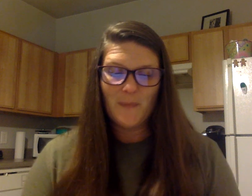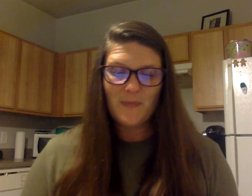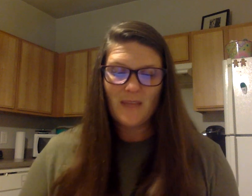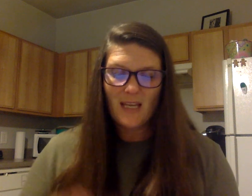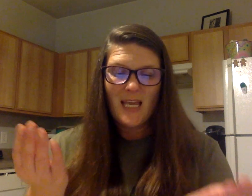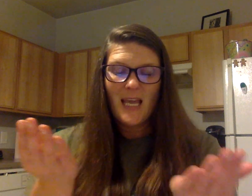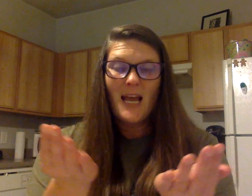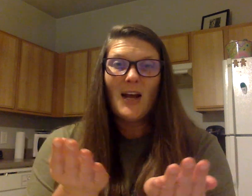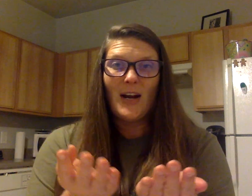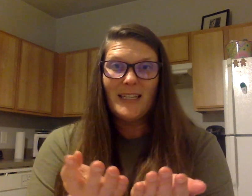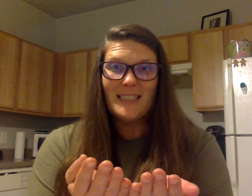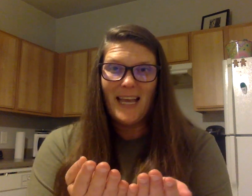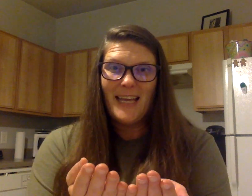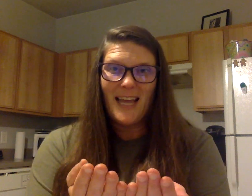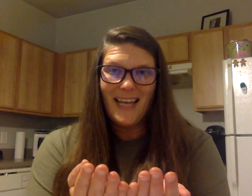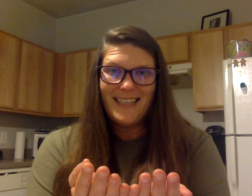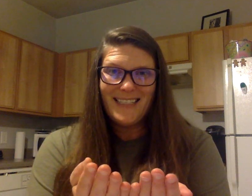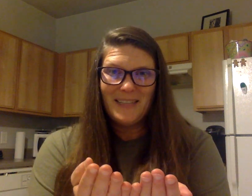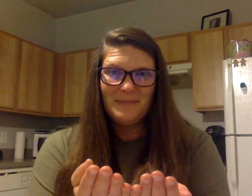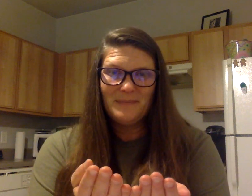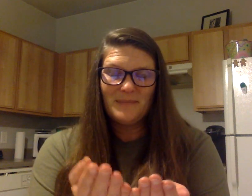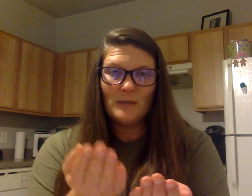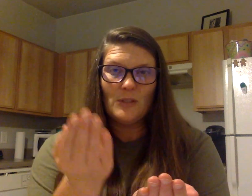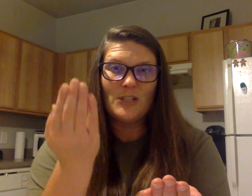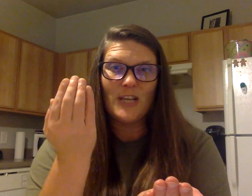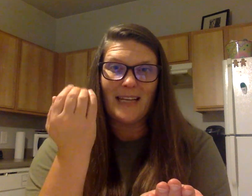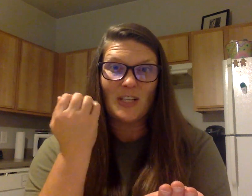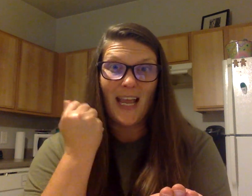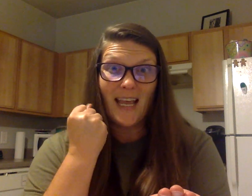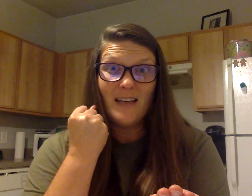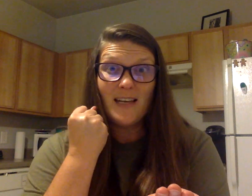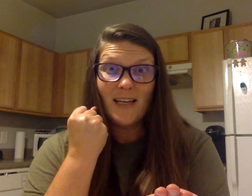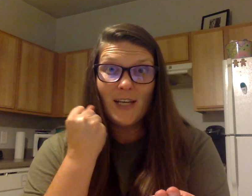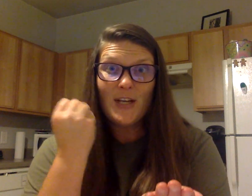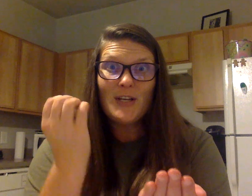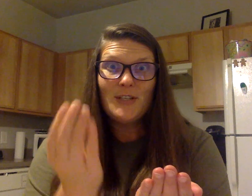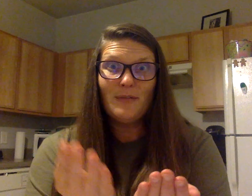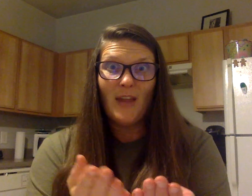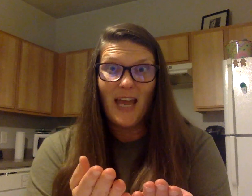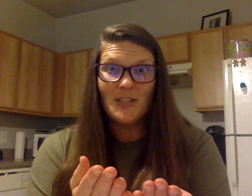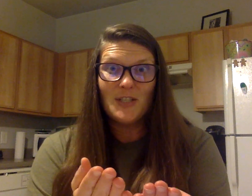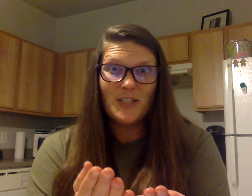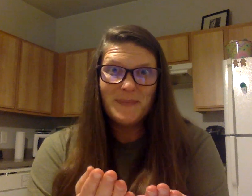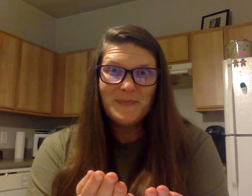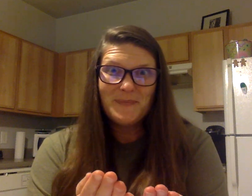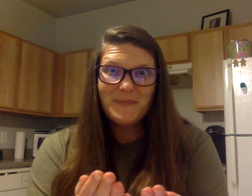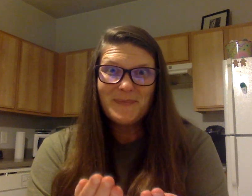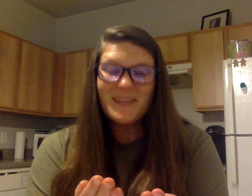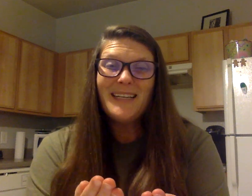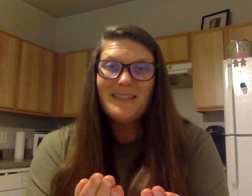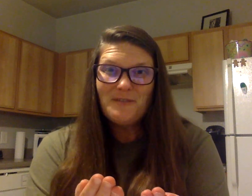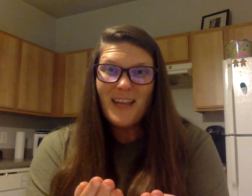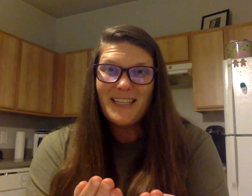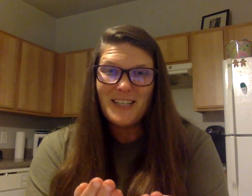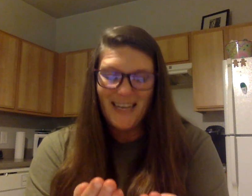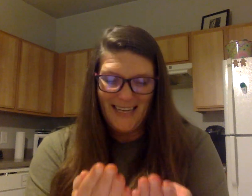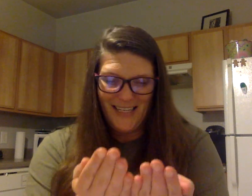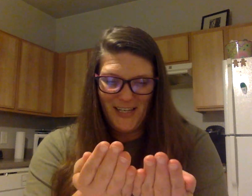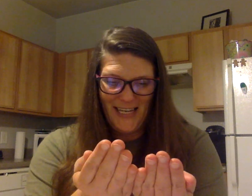Say headlight. Change head to flash. Flashlight. Good.